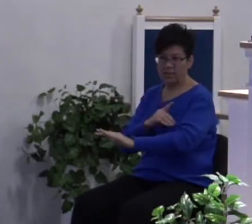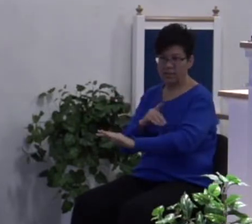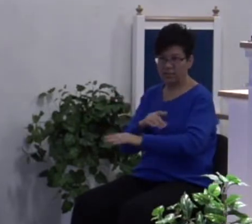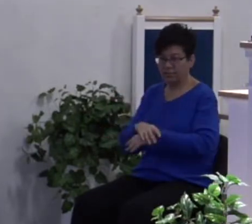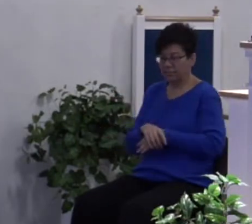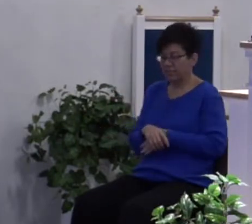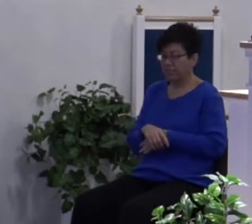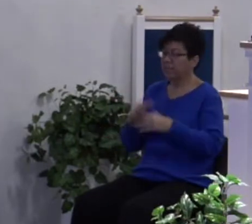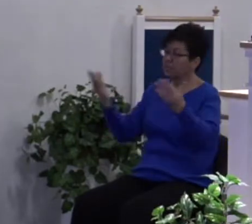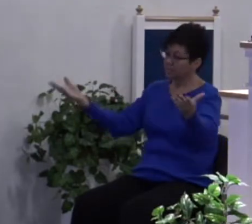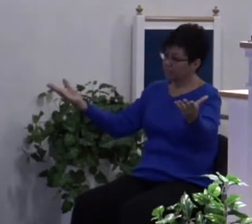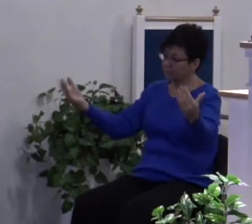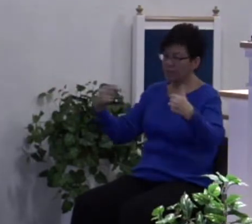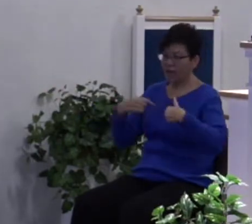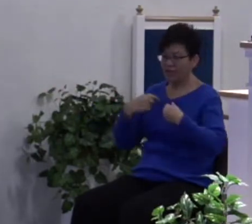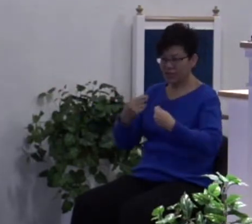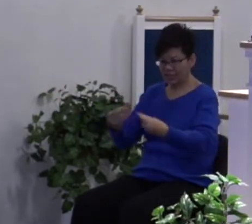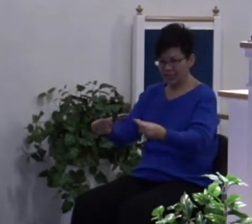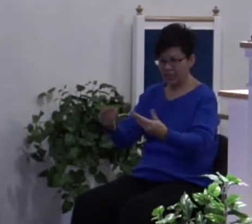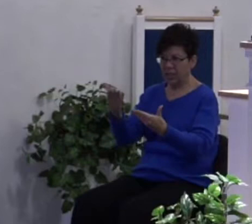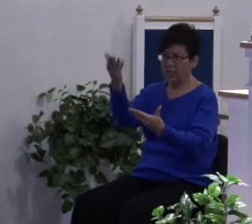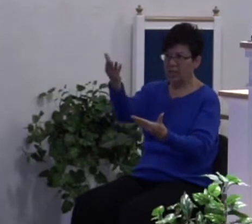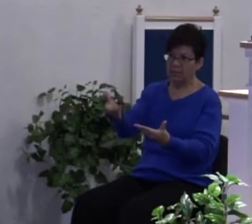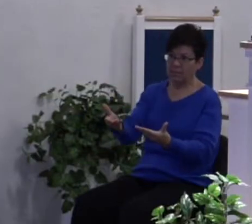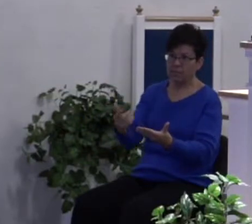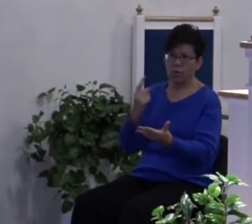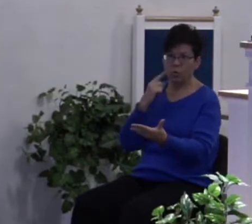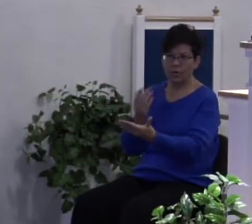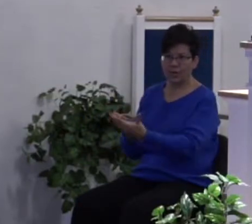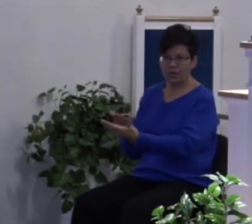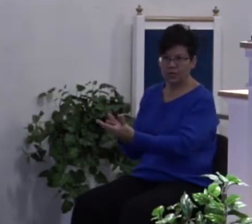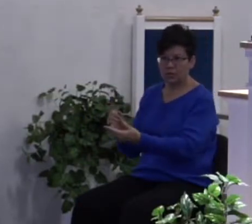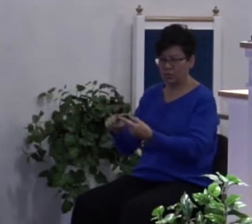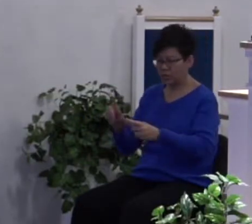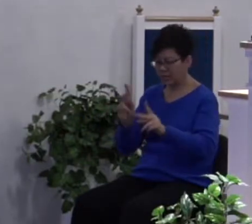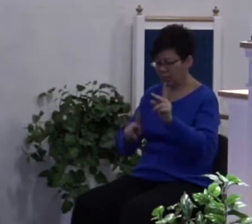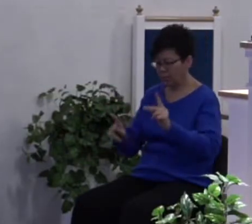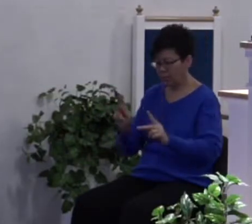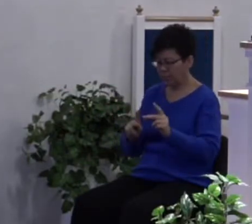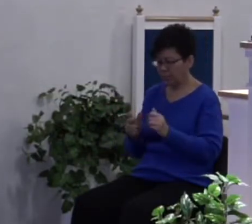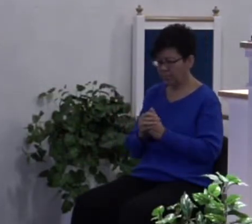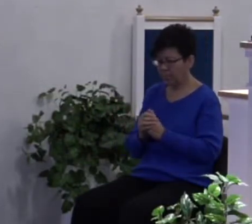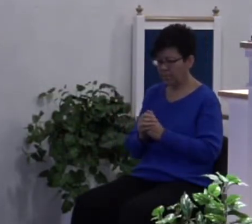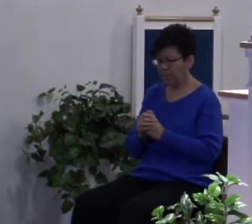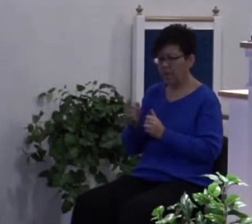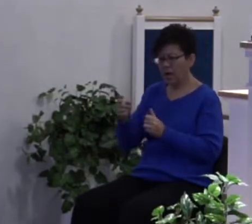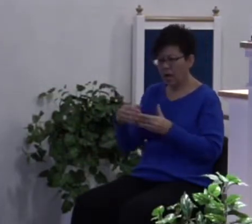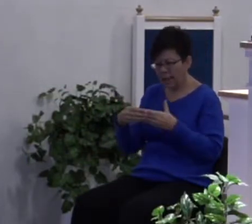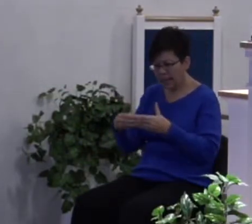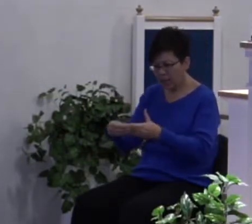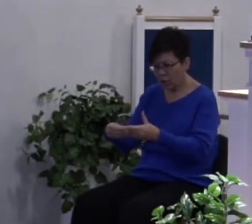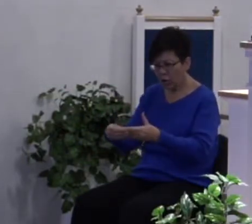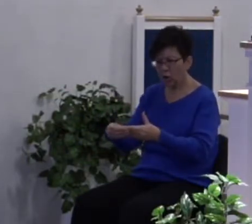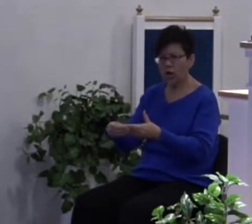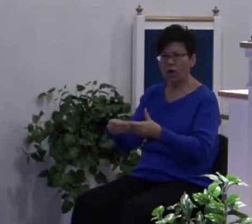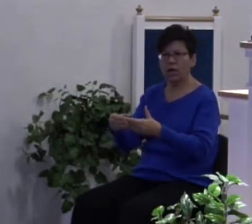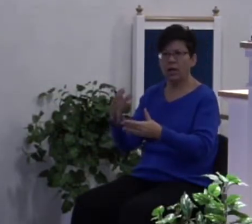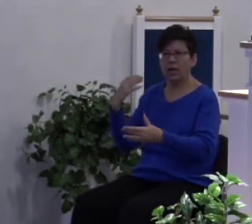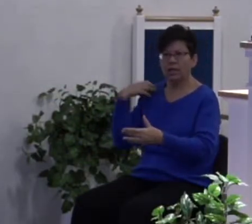Behold, I have given him for a witness to the people, a leader and commander to the